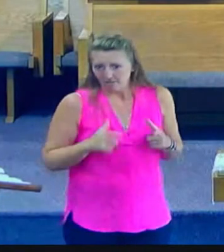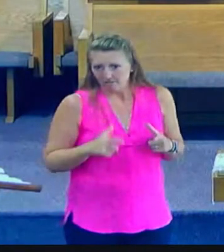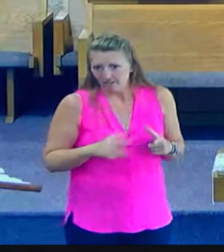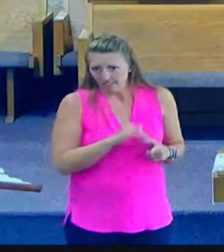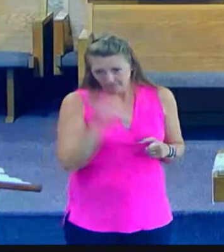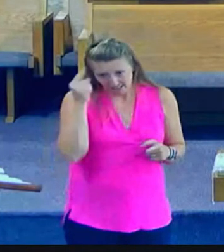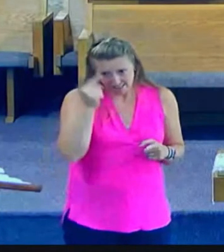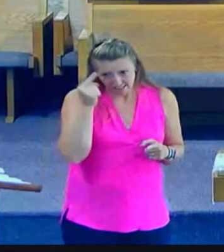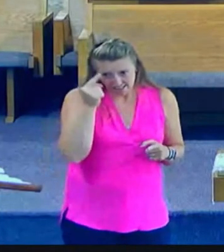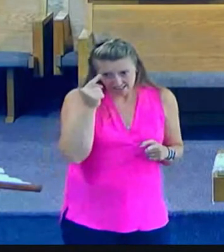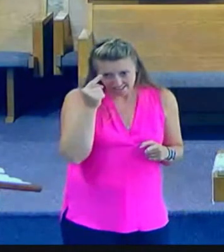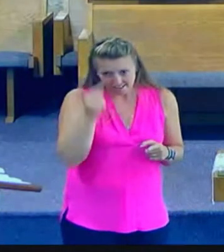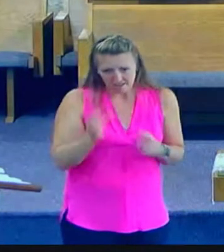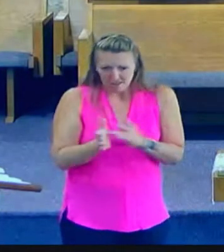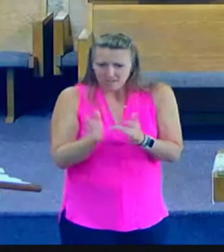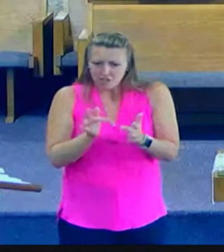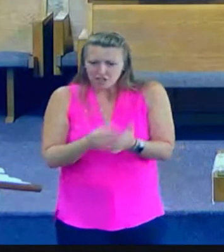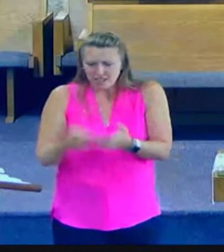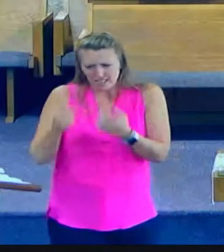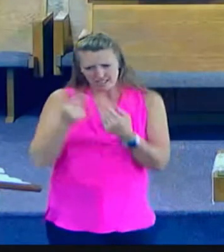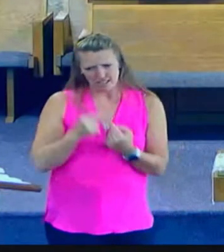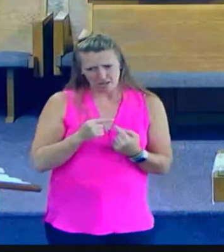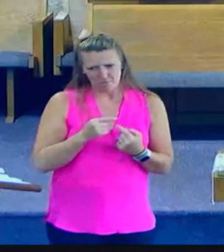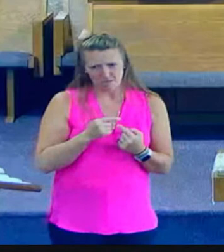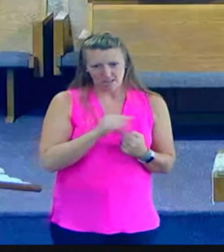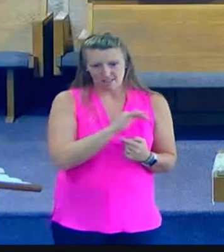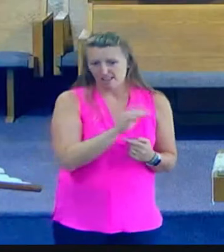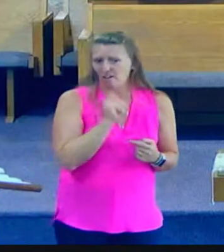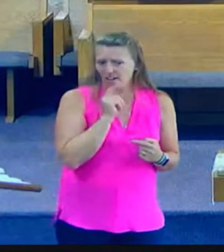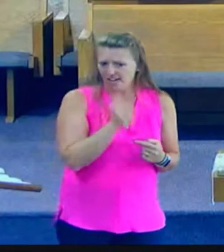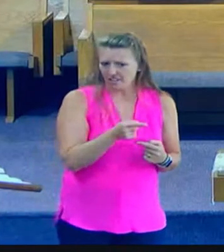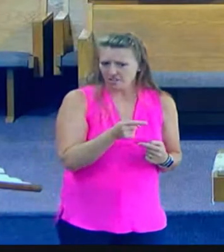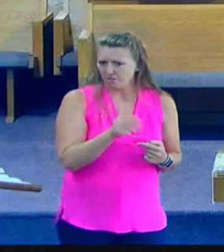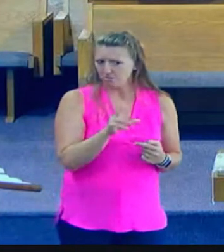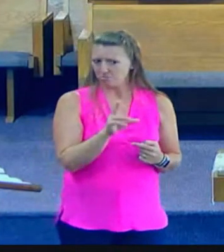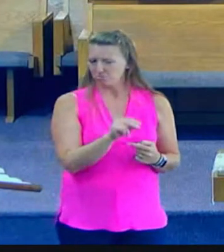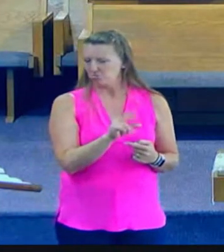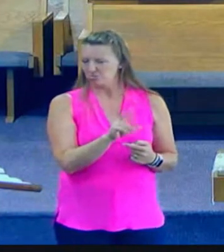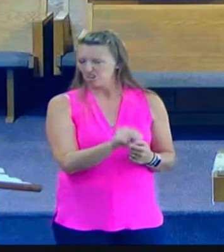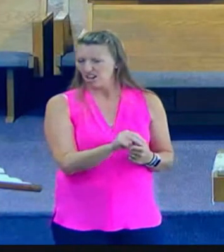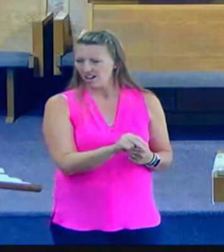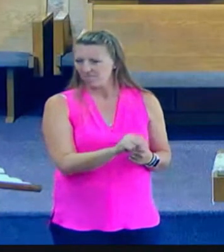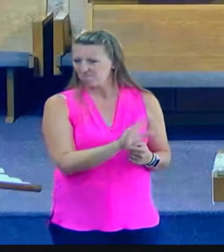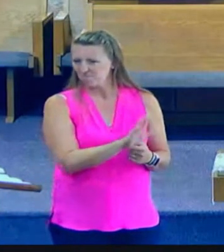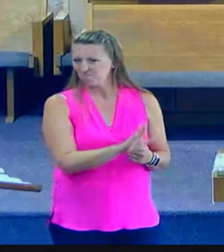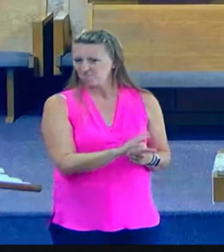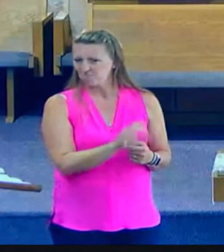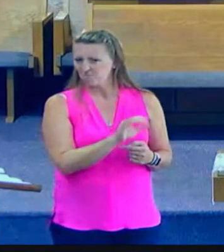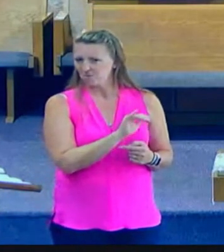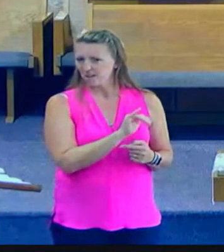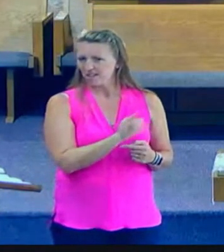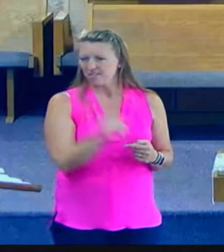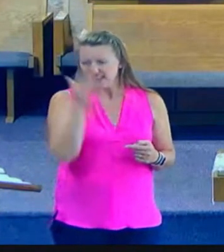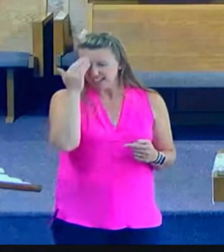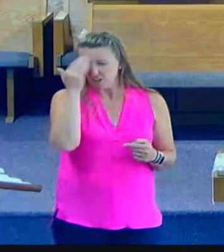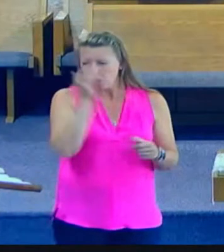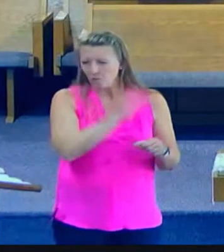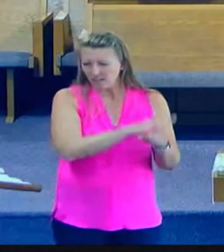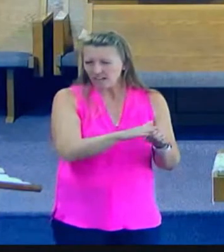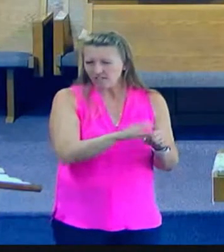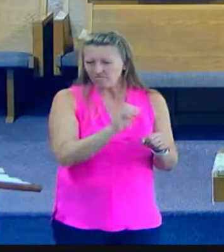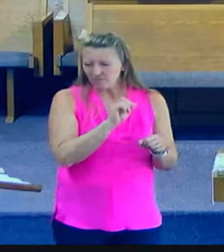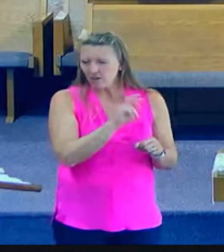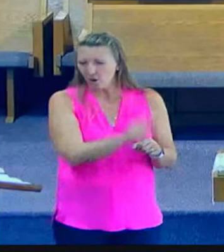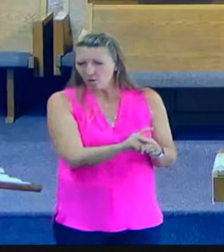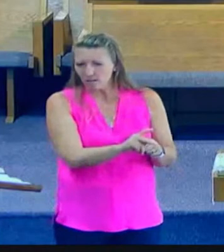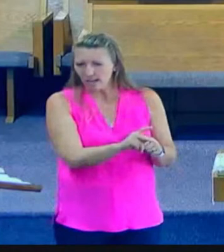Jesus comes along and their response to Jesus is no they have religion they don't need Jesus